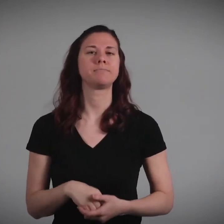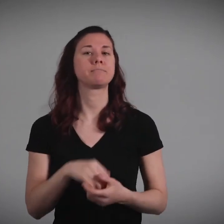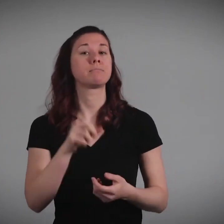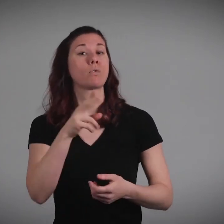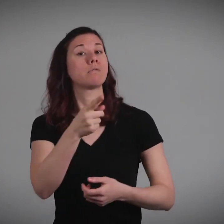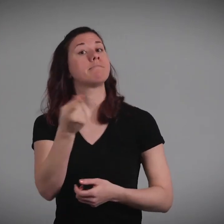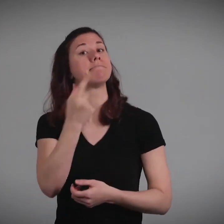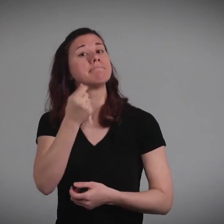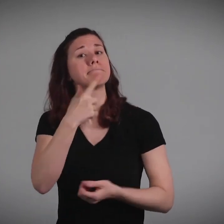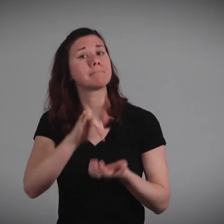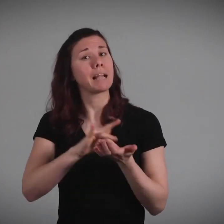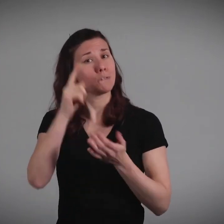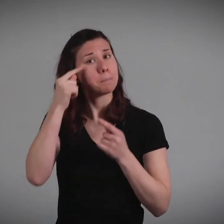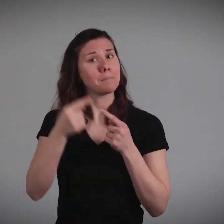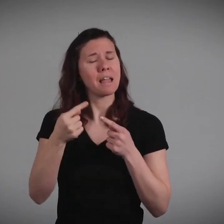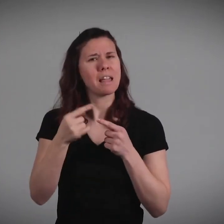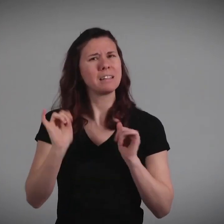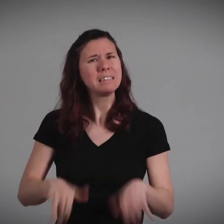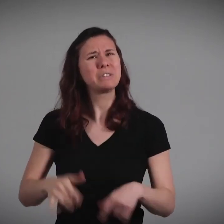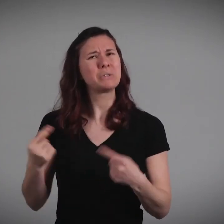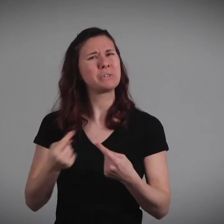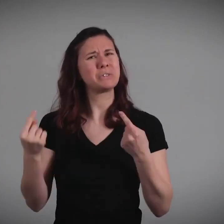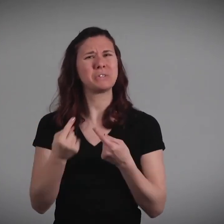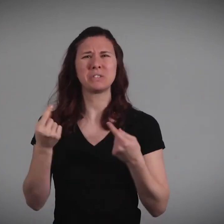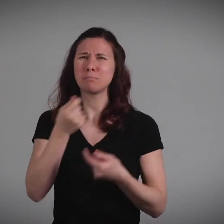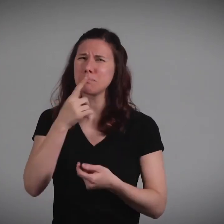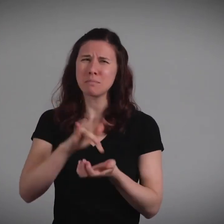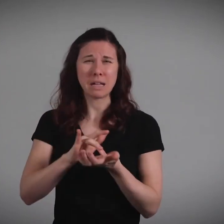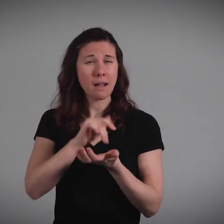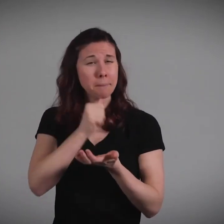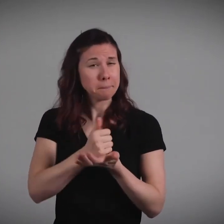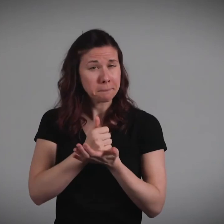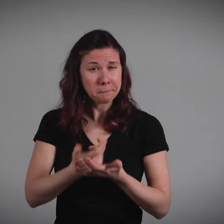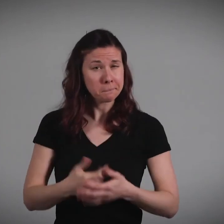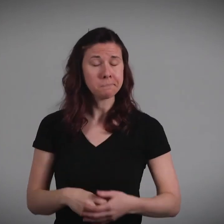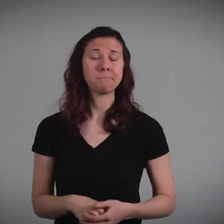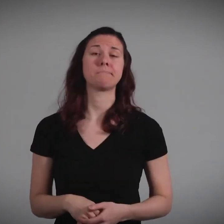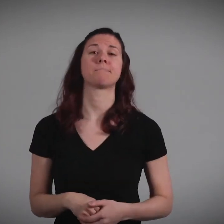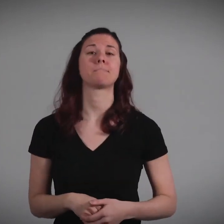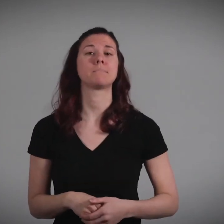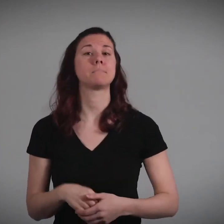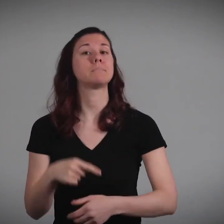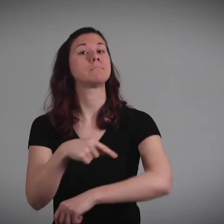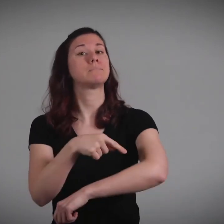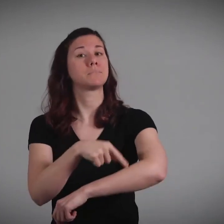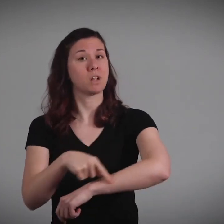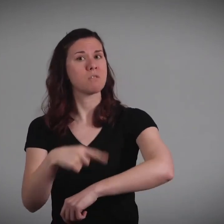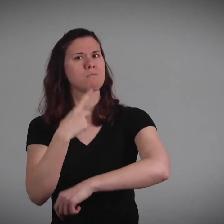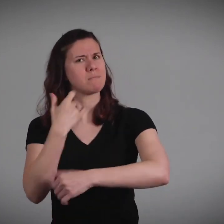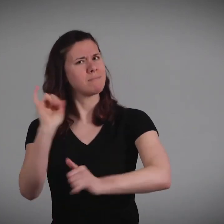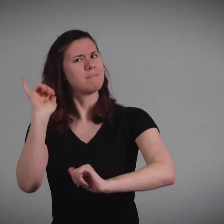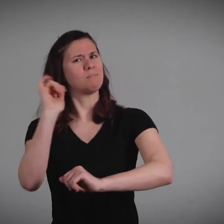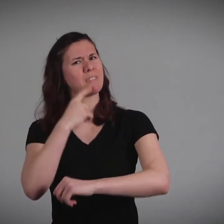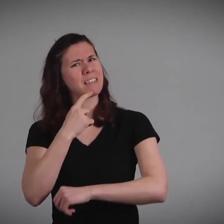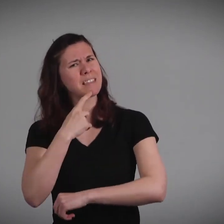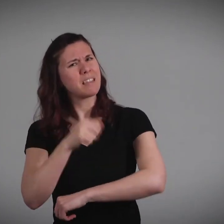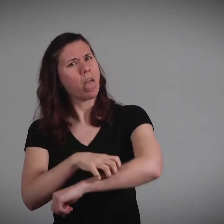wound, you need to go to the doctor. If you take pain medication but it doesn't seem to work, see the doctor. If the